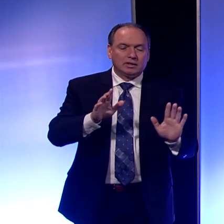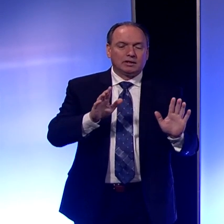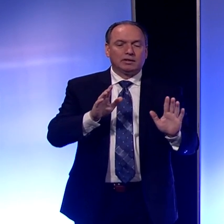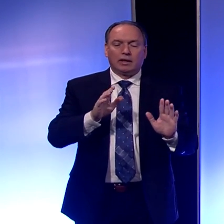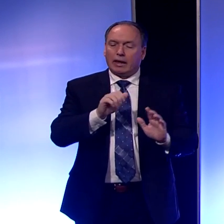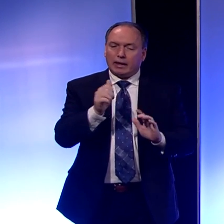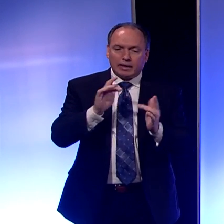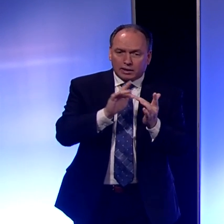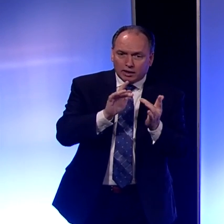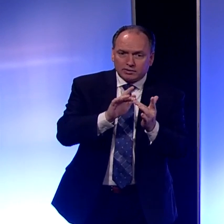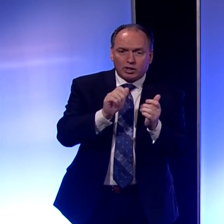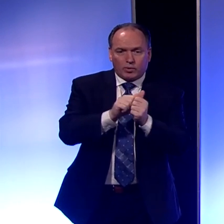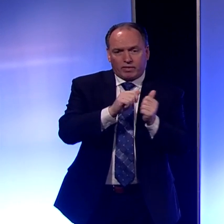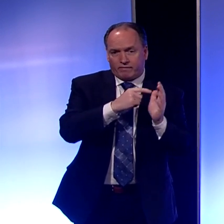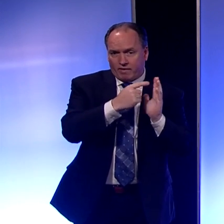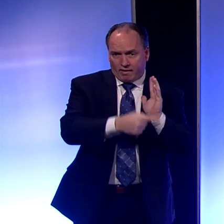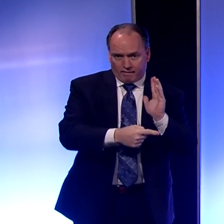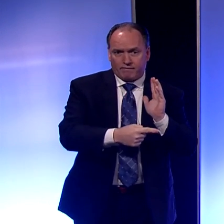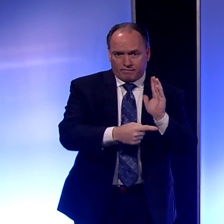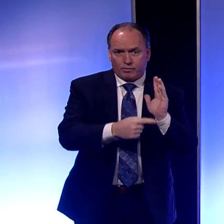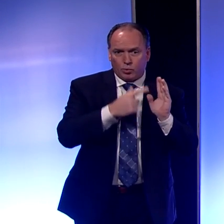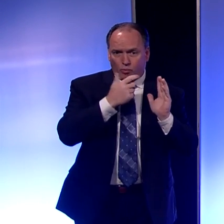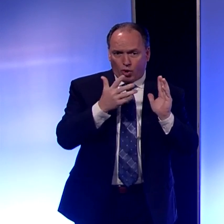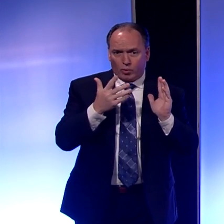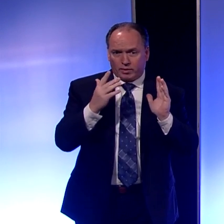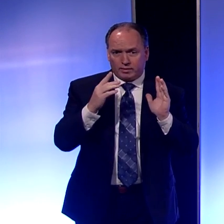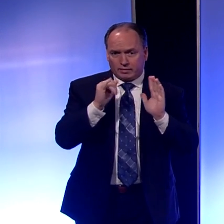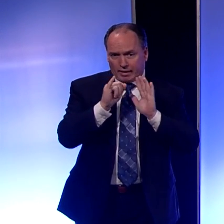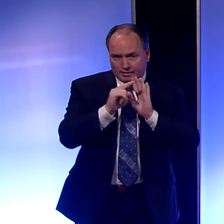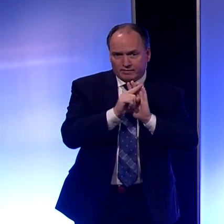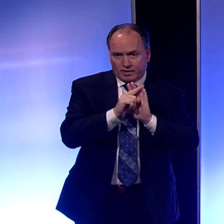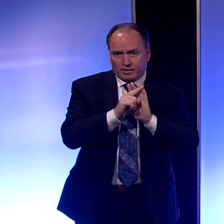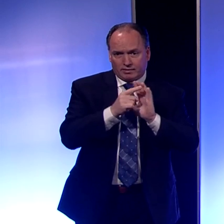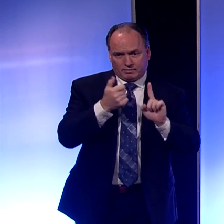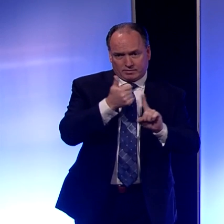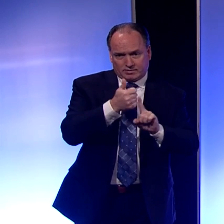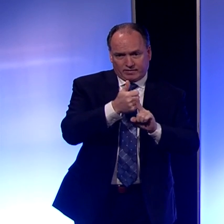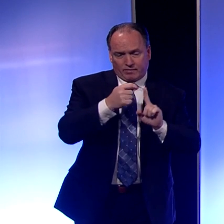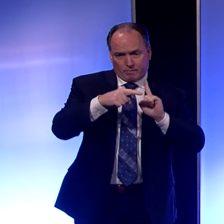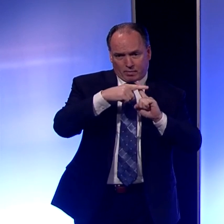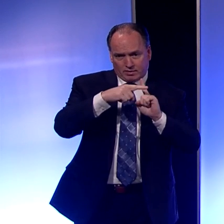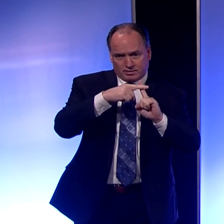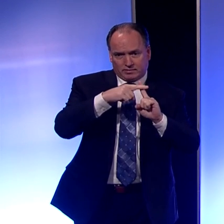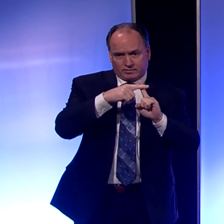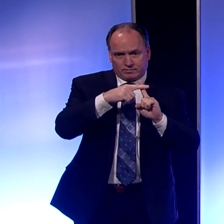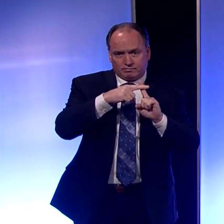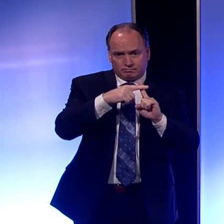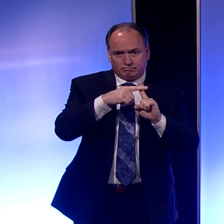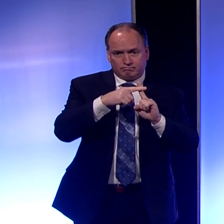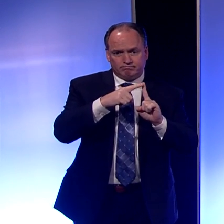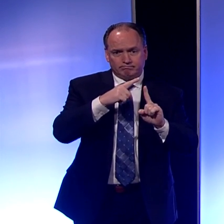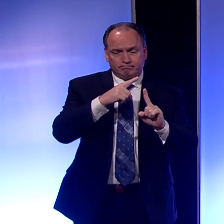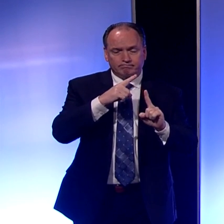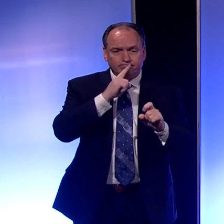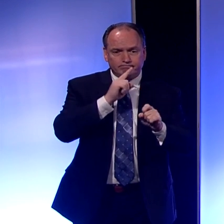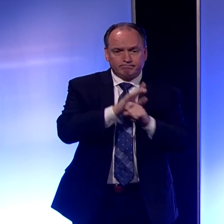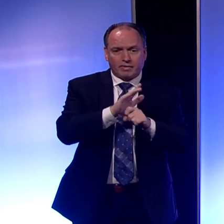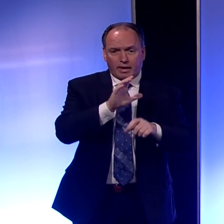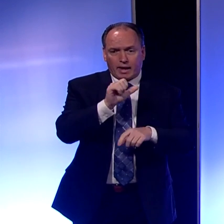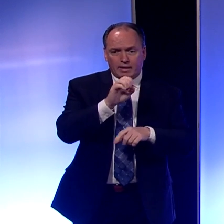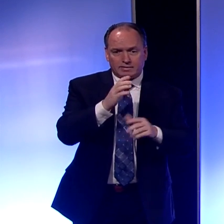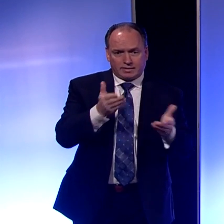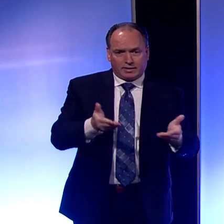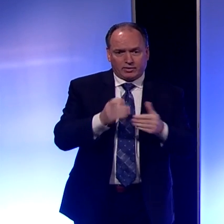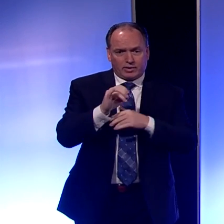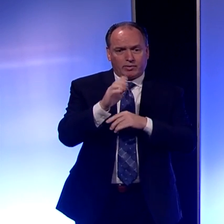any of the five individuals who have been identified as a positive case here in Erie County, you would have or will